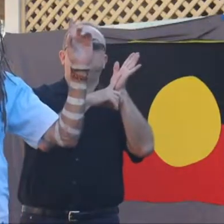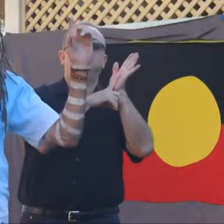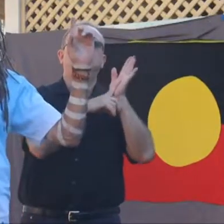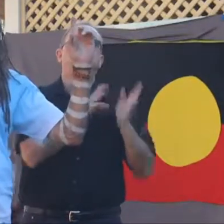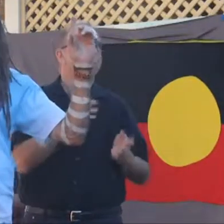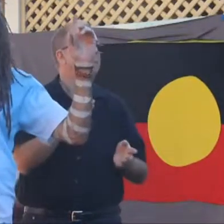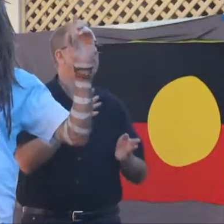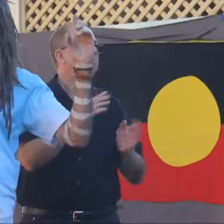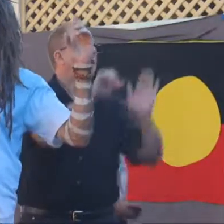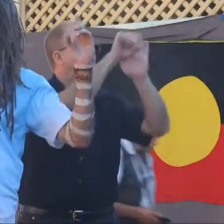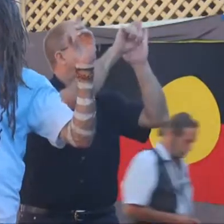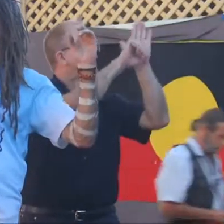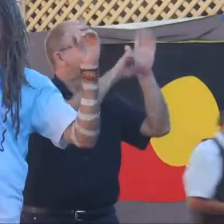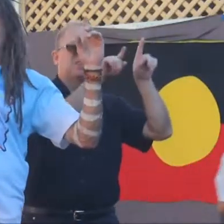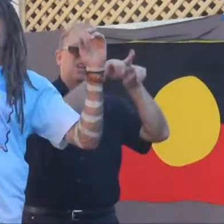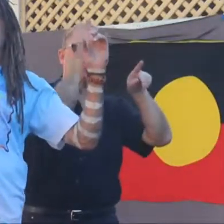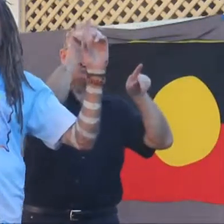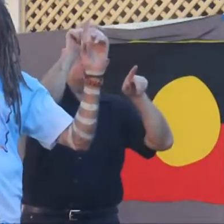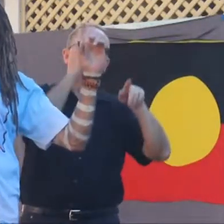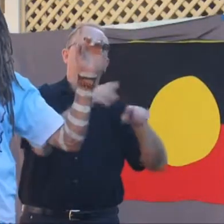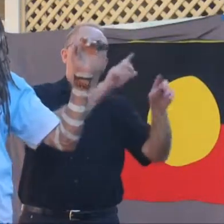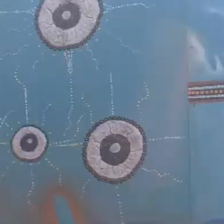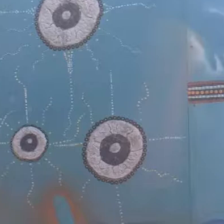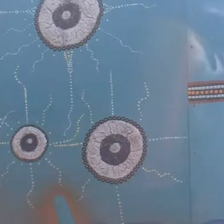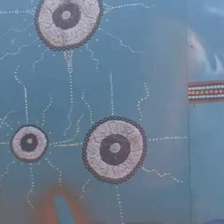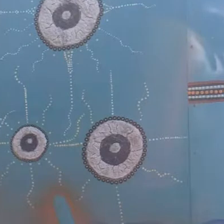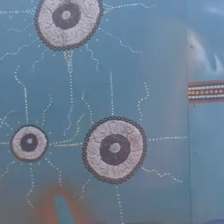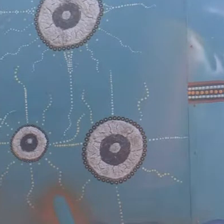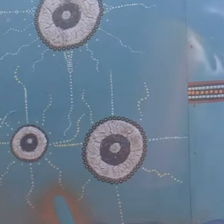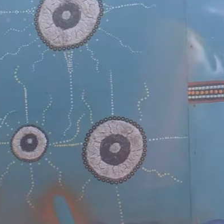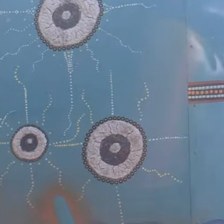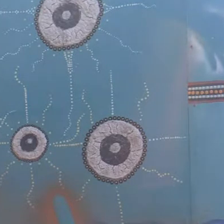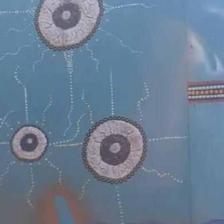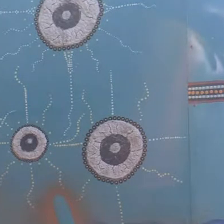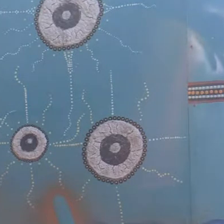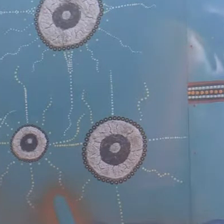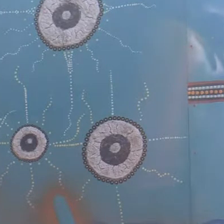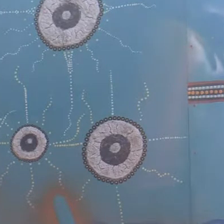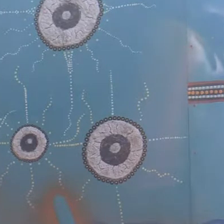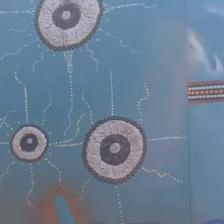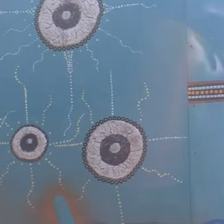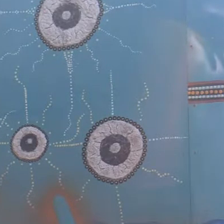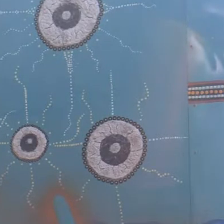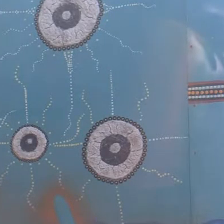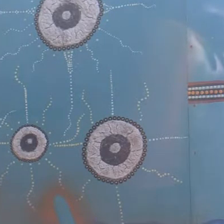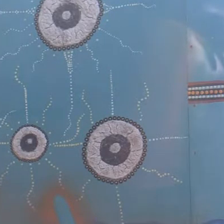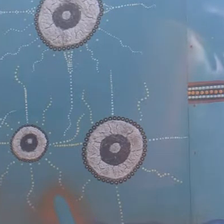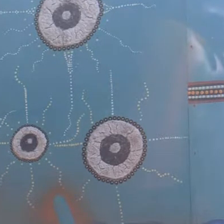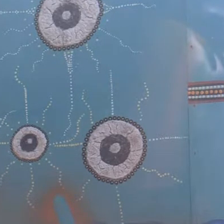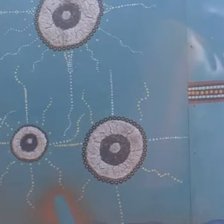the five stars you see on the, on the Australian flag. Well, when we look at that symbol, it represents the guineby,